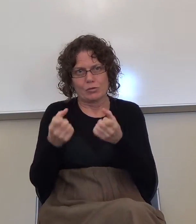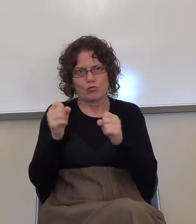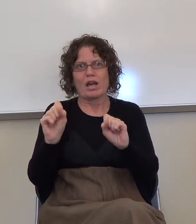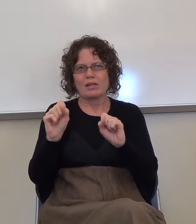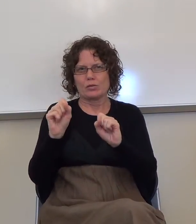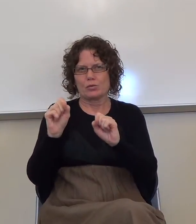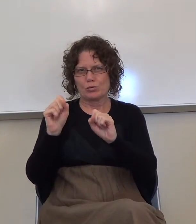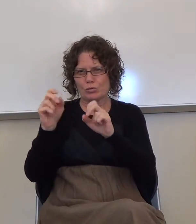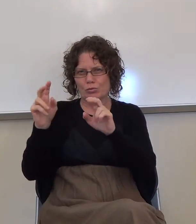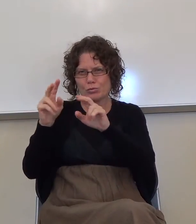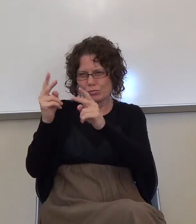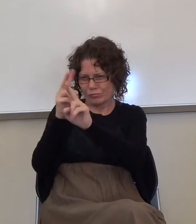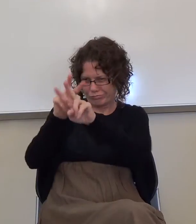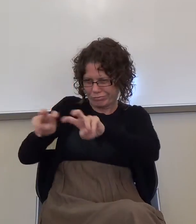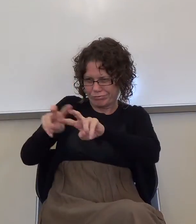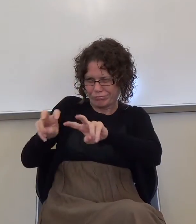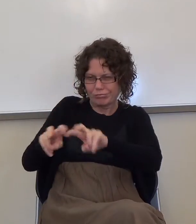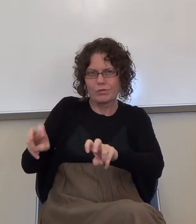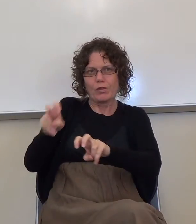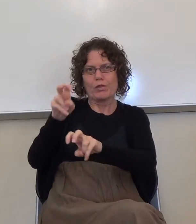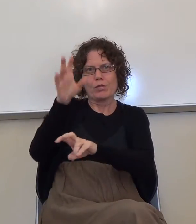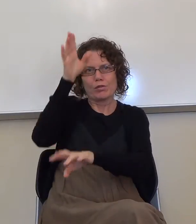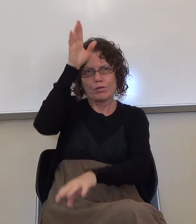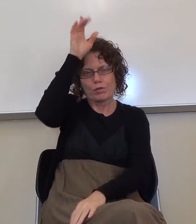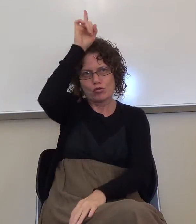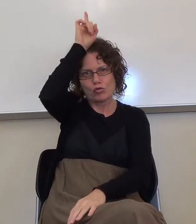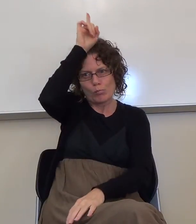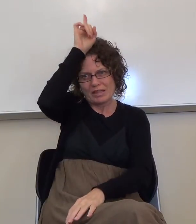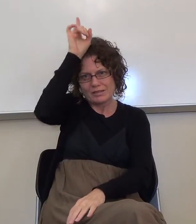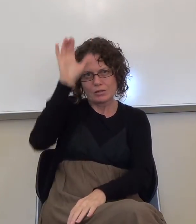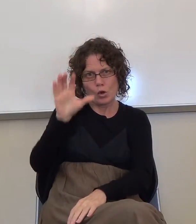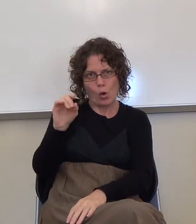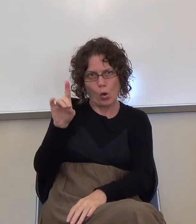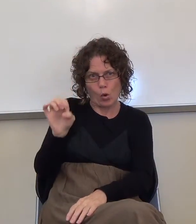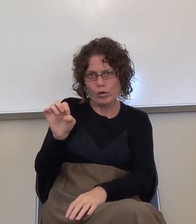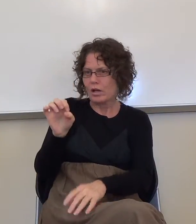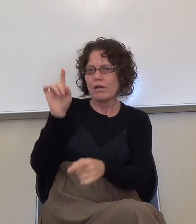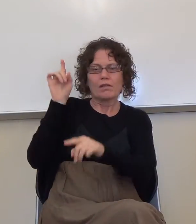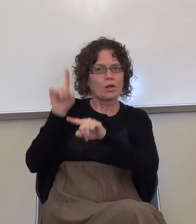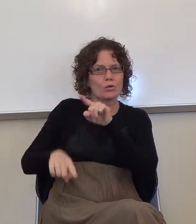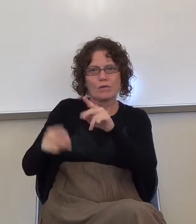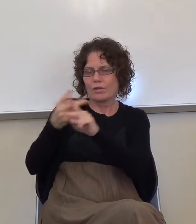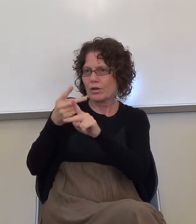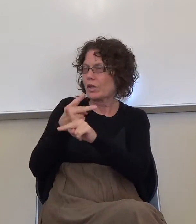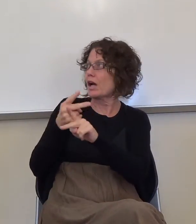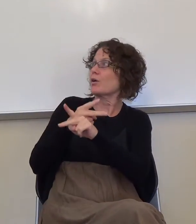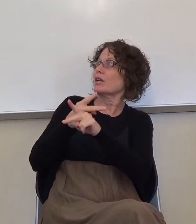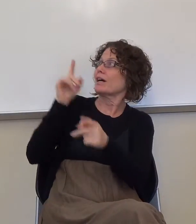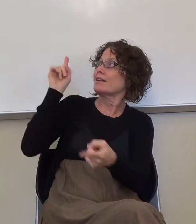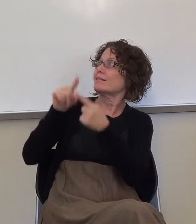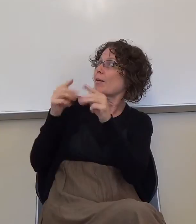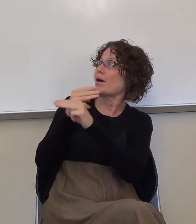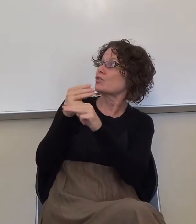However, they couldn't figure it out until mathematician Alan Turing broke the code.